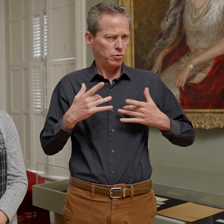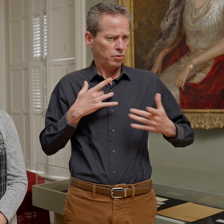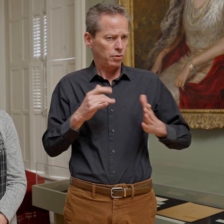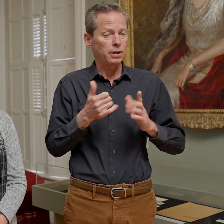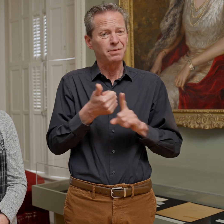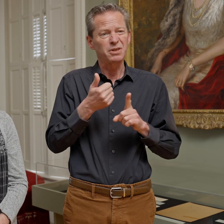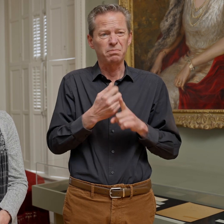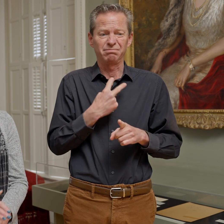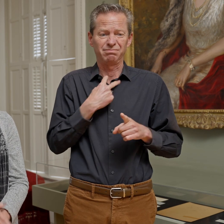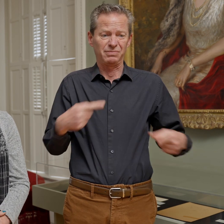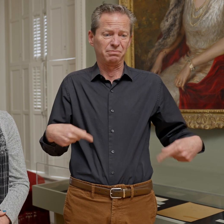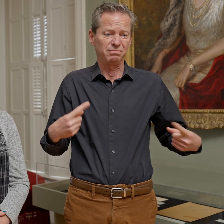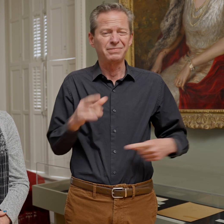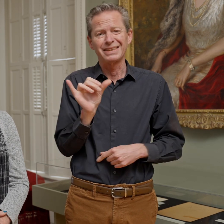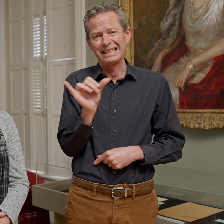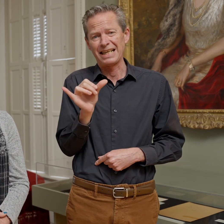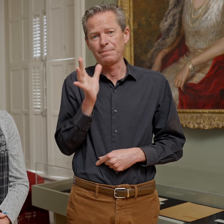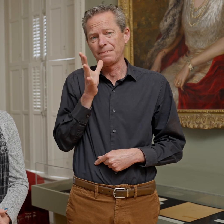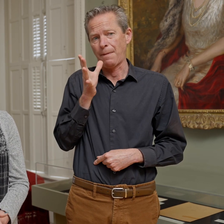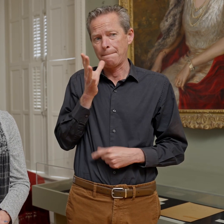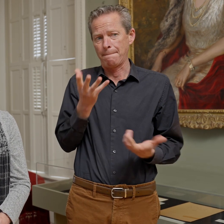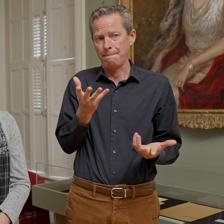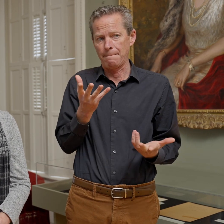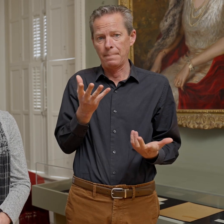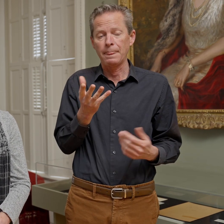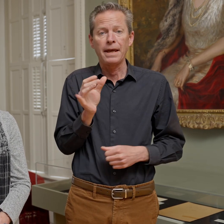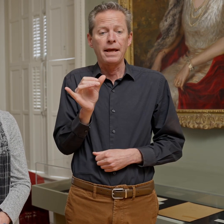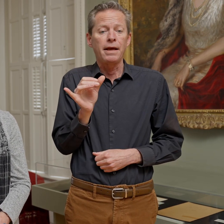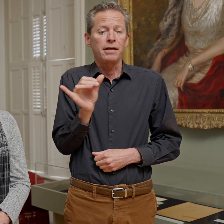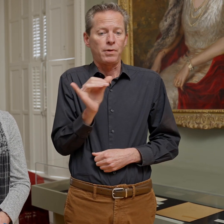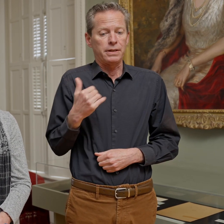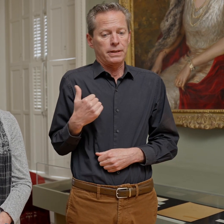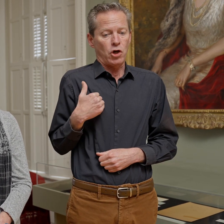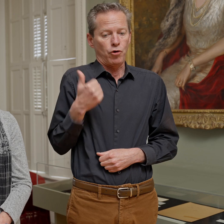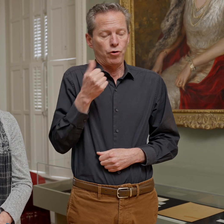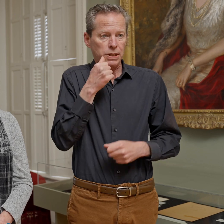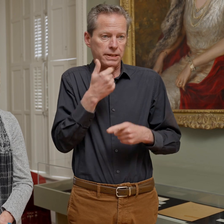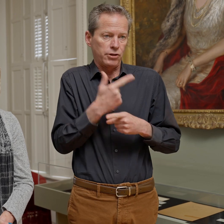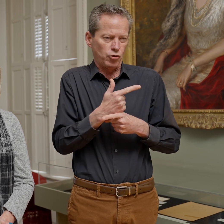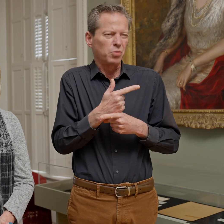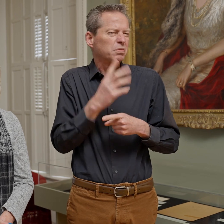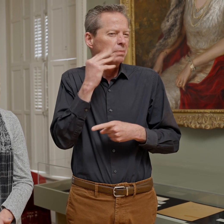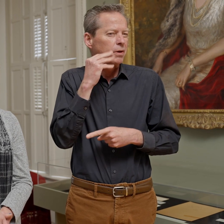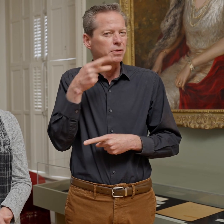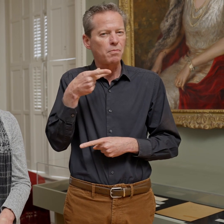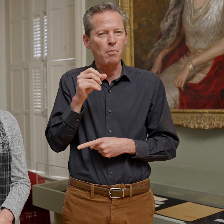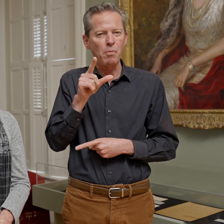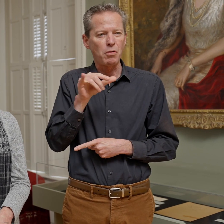wheelchair just as his mother had been and as his younger sister had been when she had polio. He did not want to